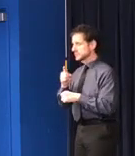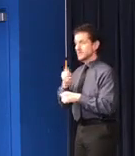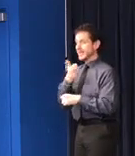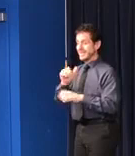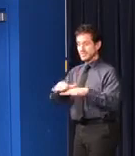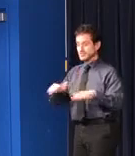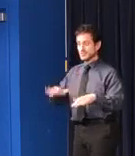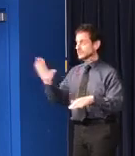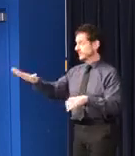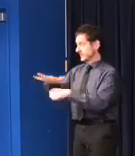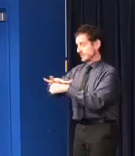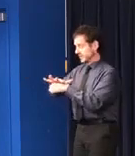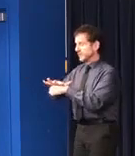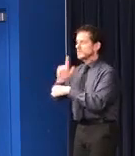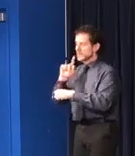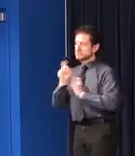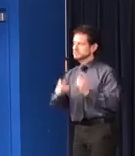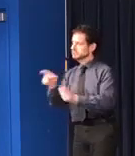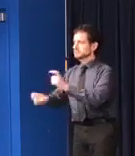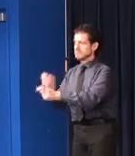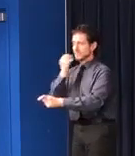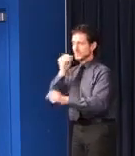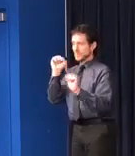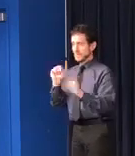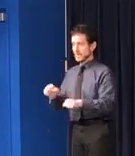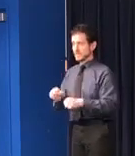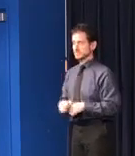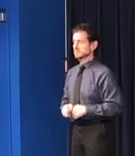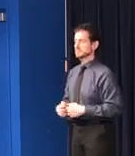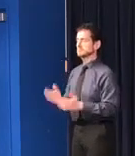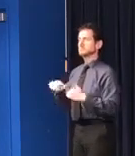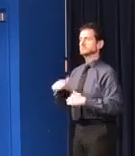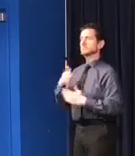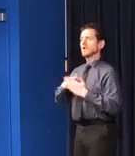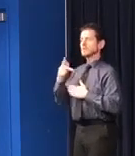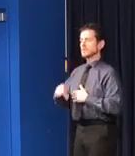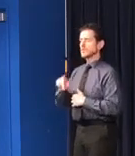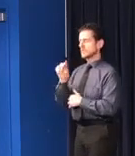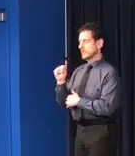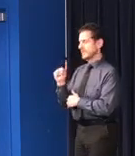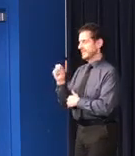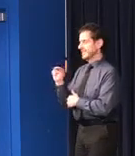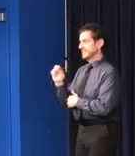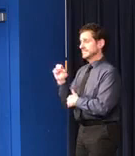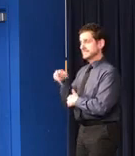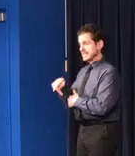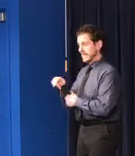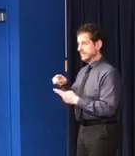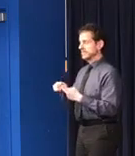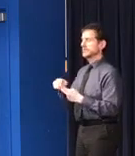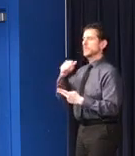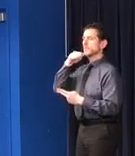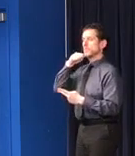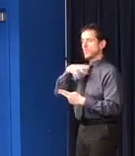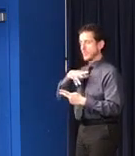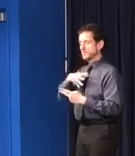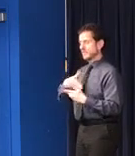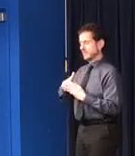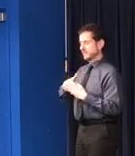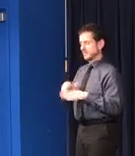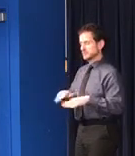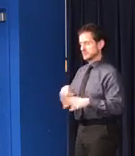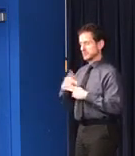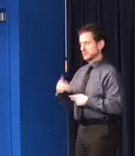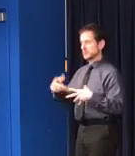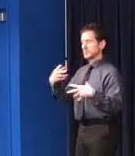kids. As for programs like SNAP and the Women, Infants, and Children program WIC, my